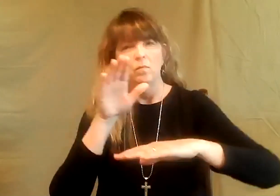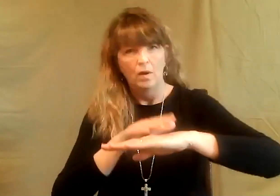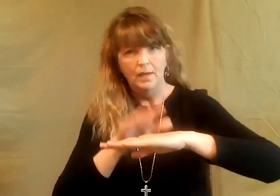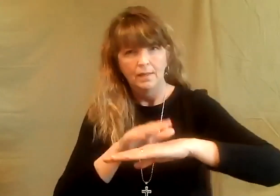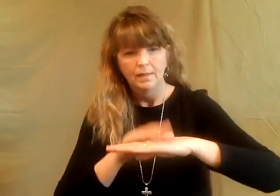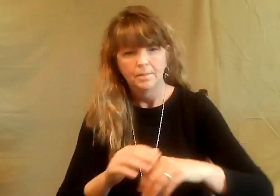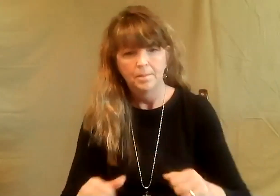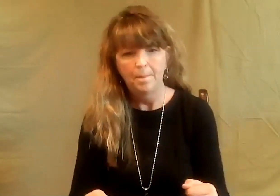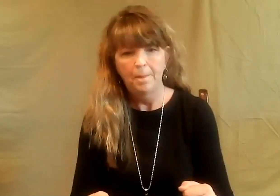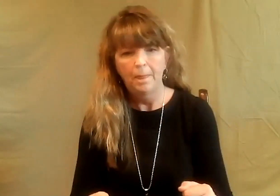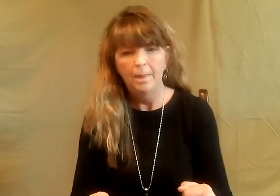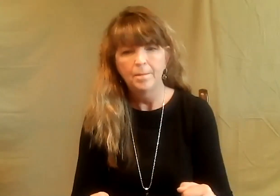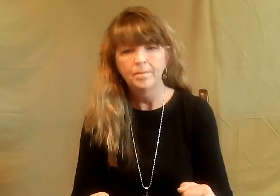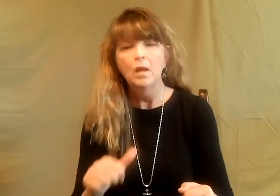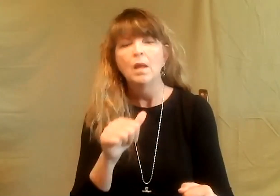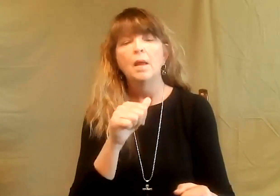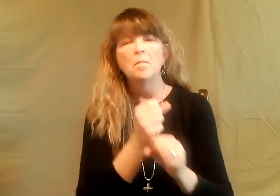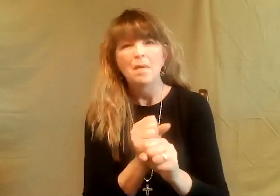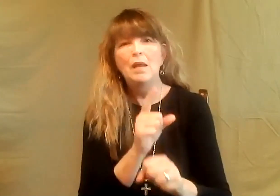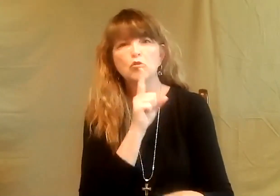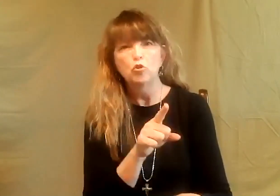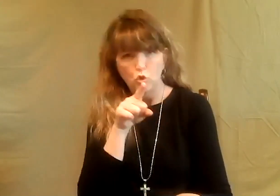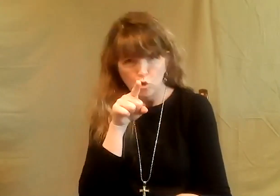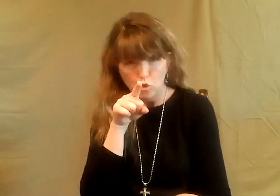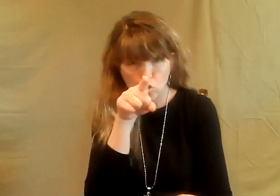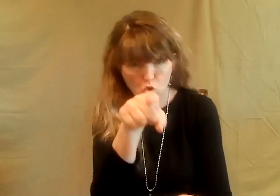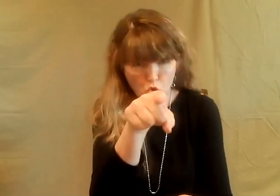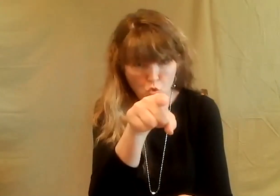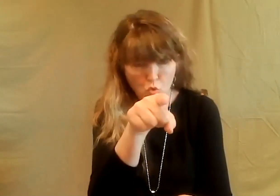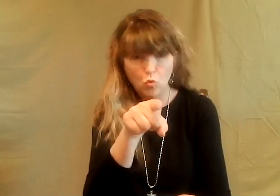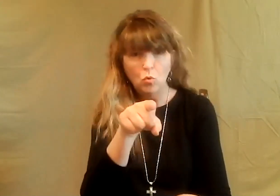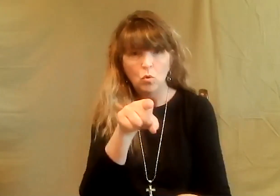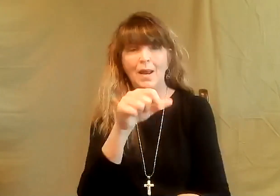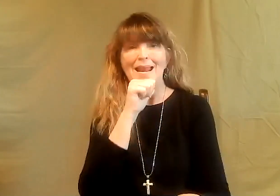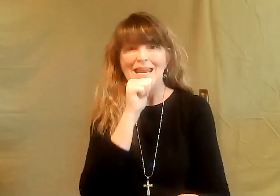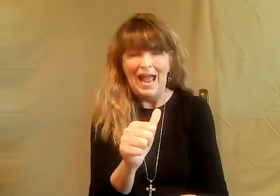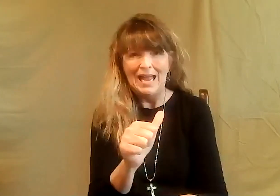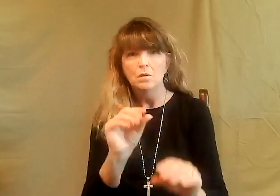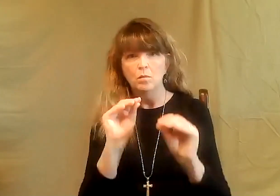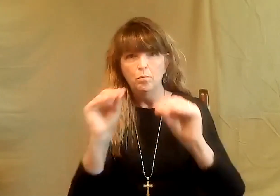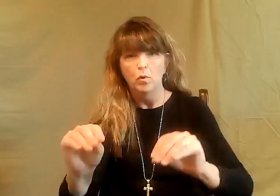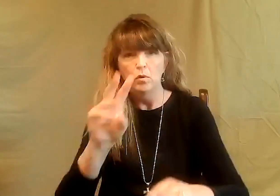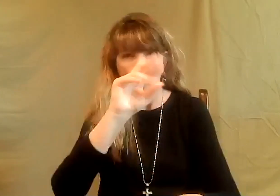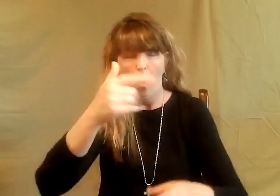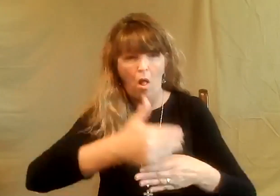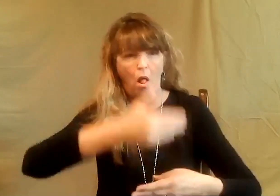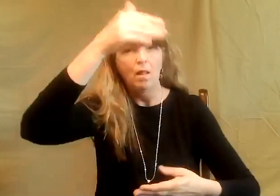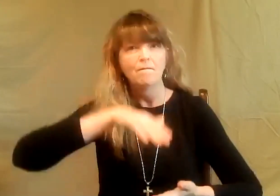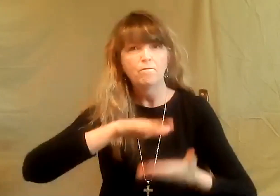And one more thing, one more warning for us. Make sure that you are not